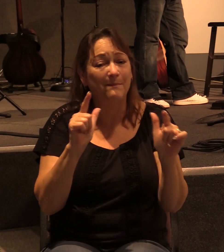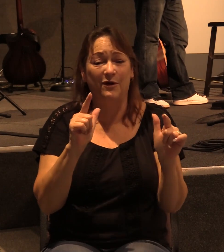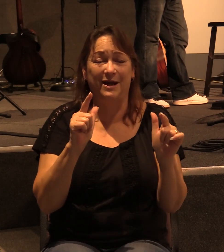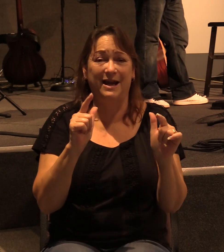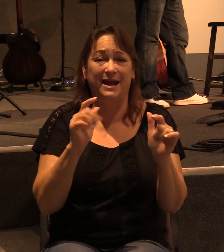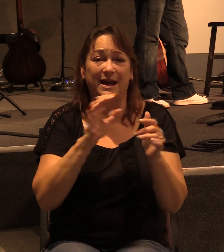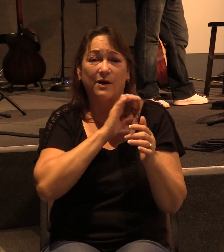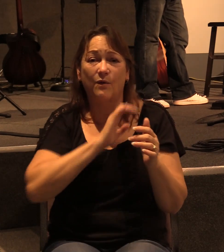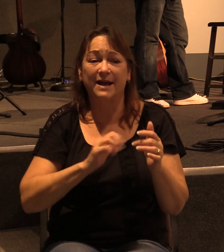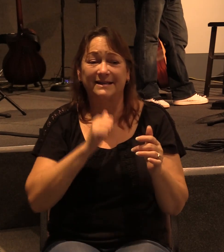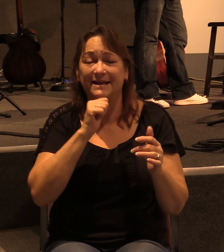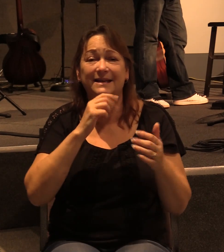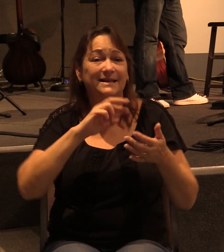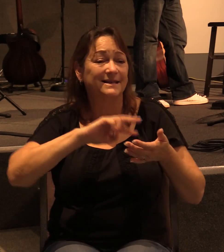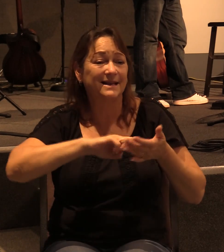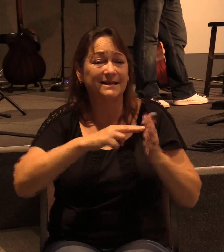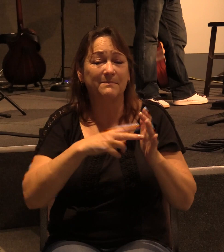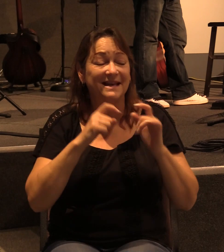license to sin.